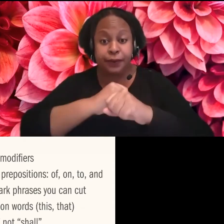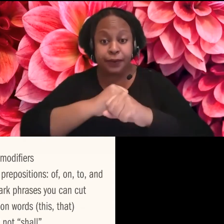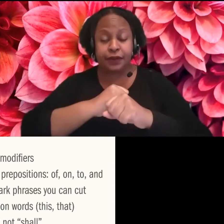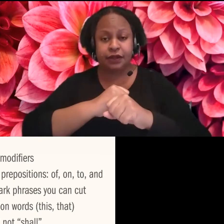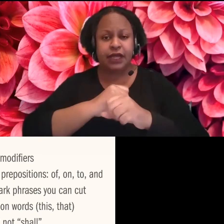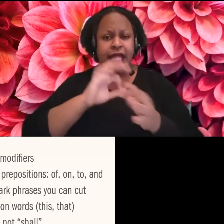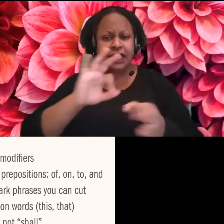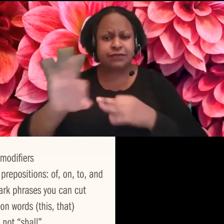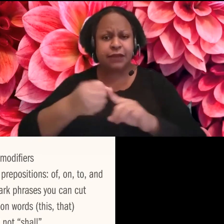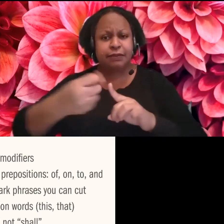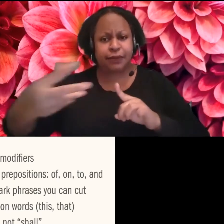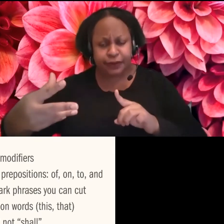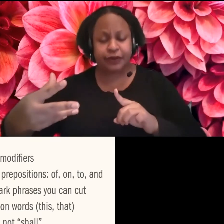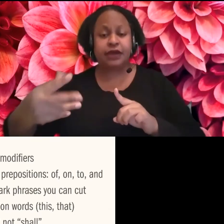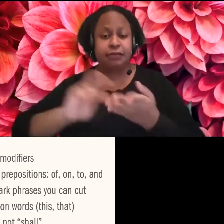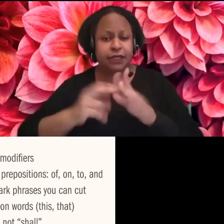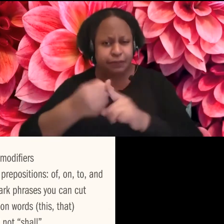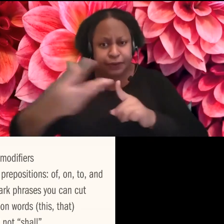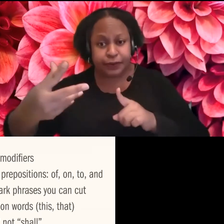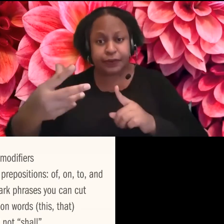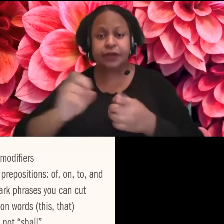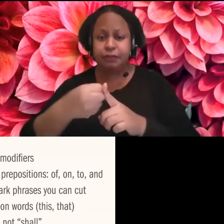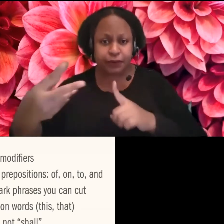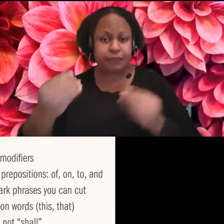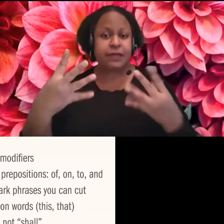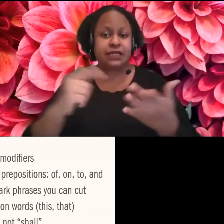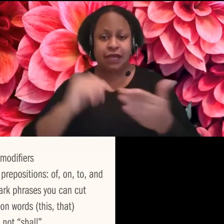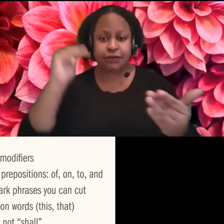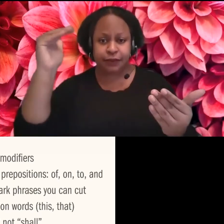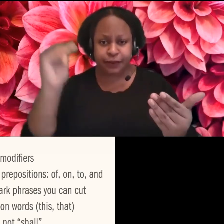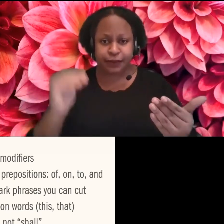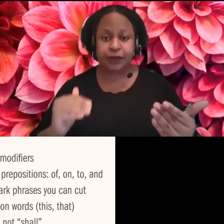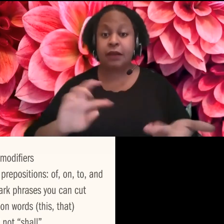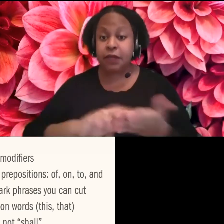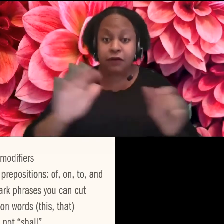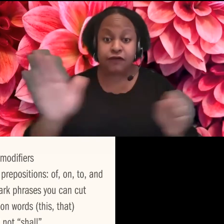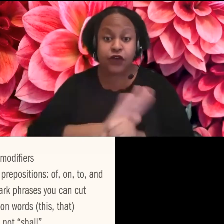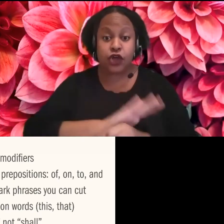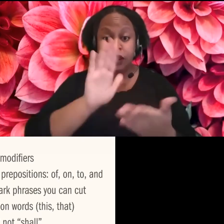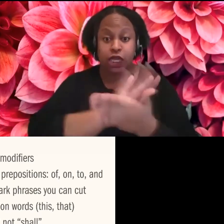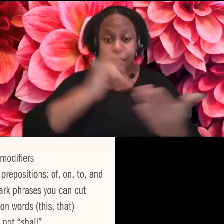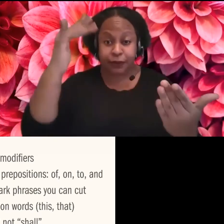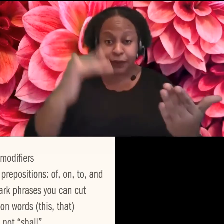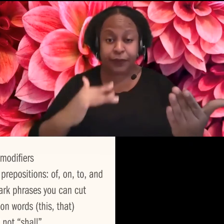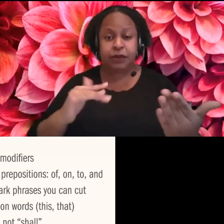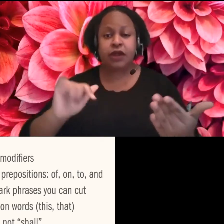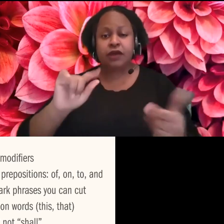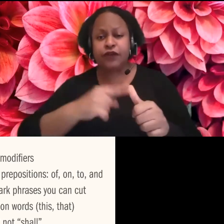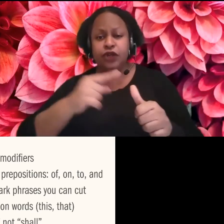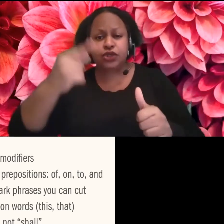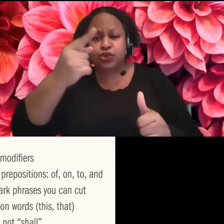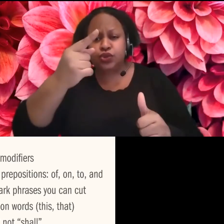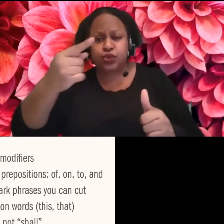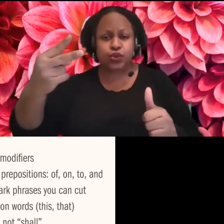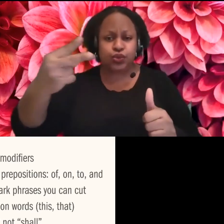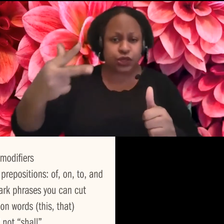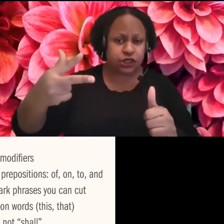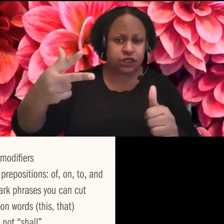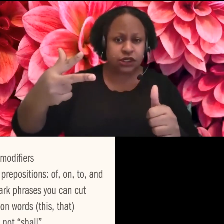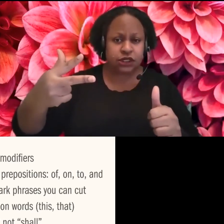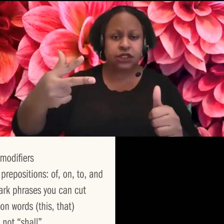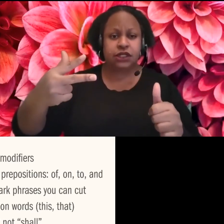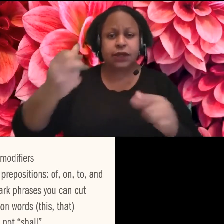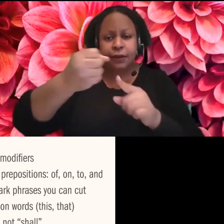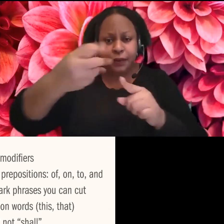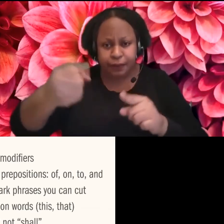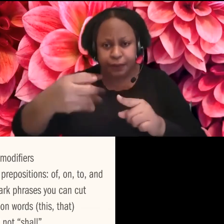define them multiple times. Uh, you don't need to do it throughout the entire document, but do it the first couple of times and then you can go